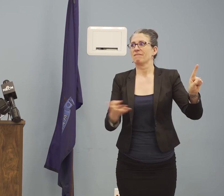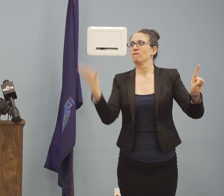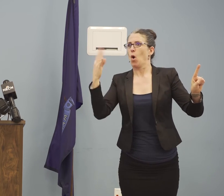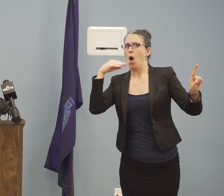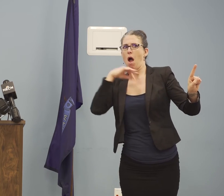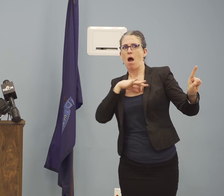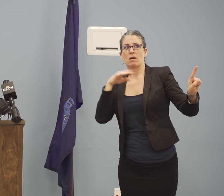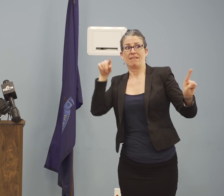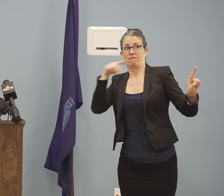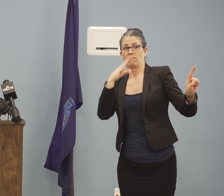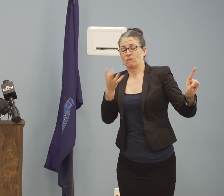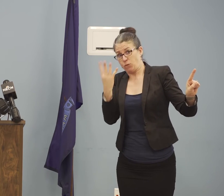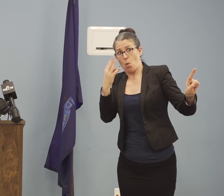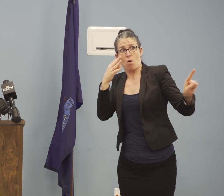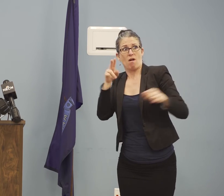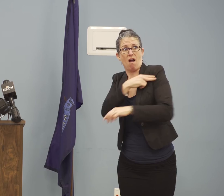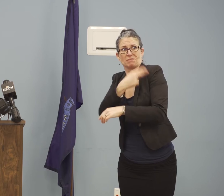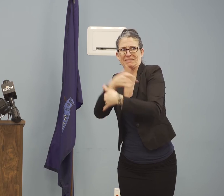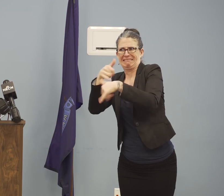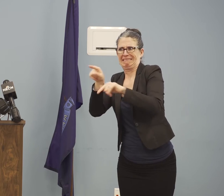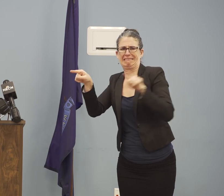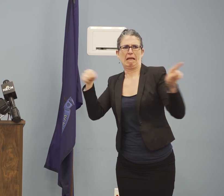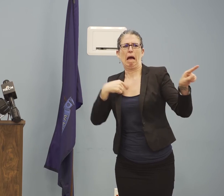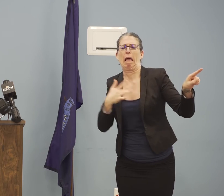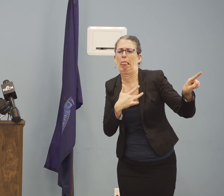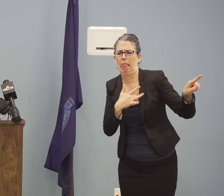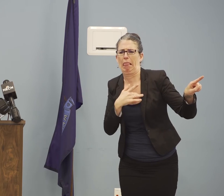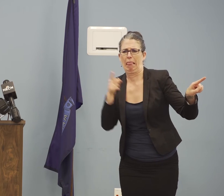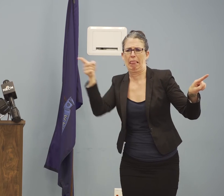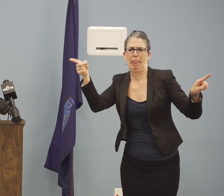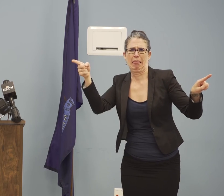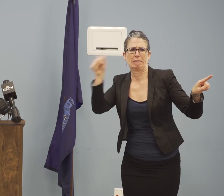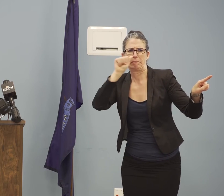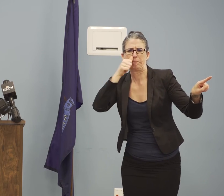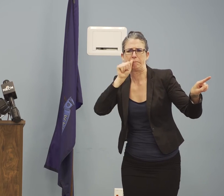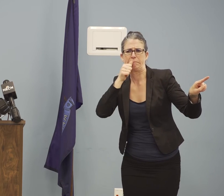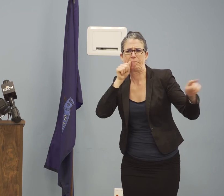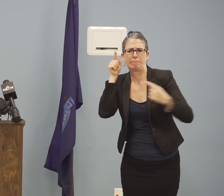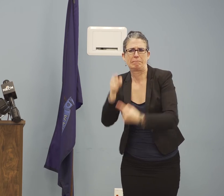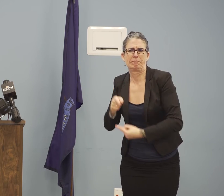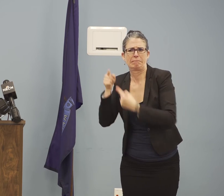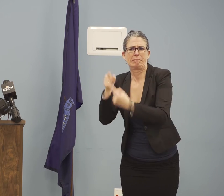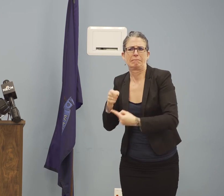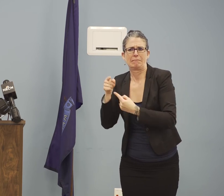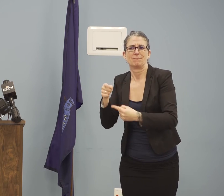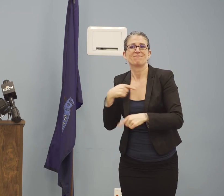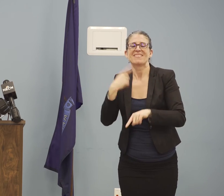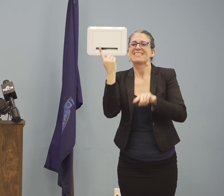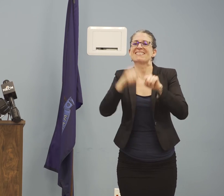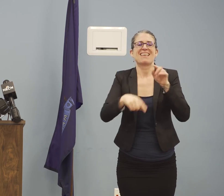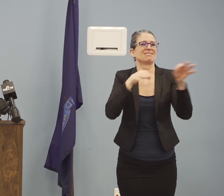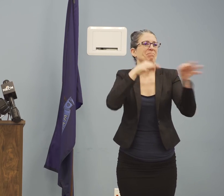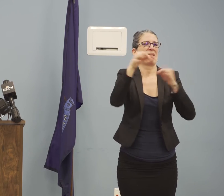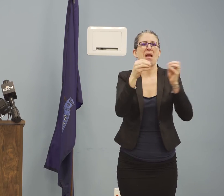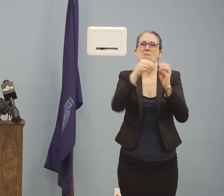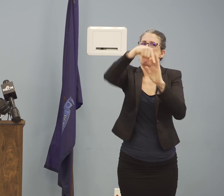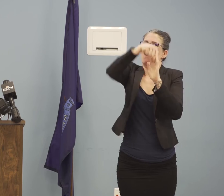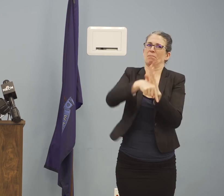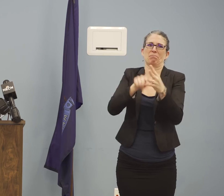privacy reasons. What I can say is that that rate of hospitalization, four out of about 42,